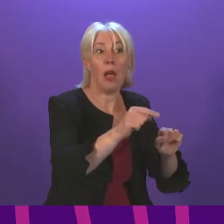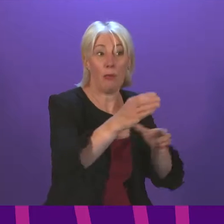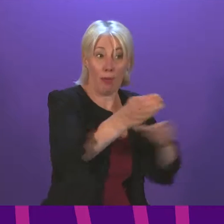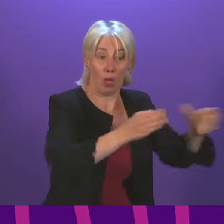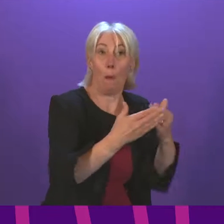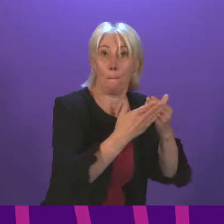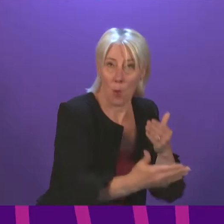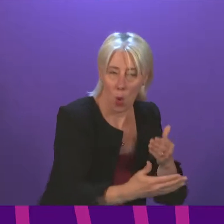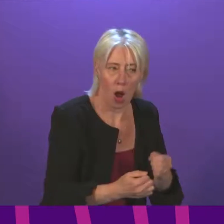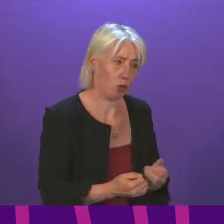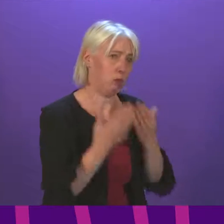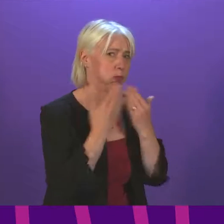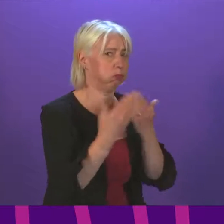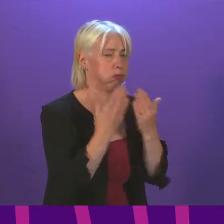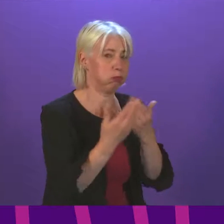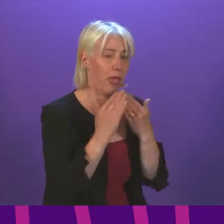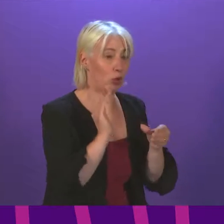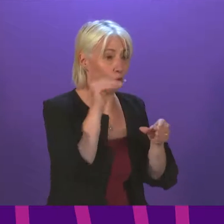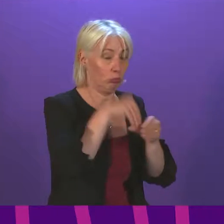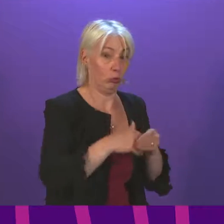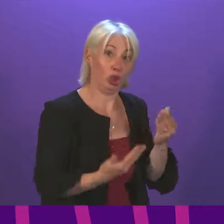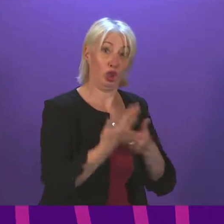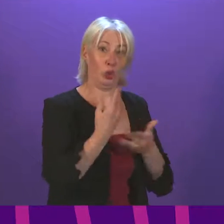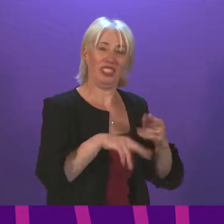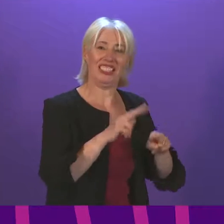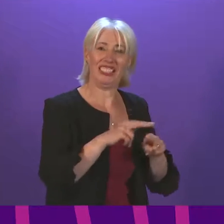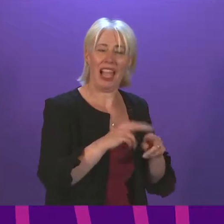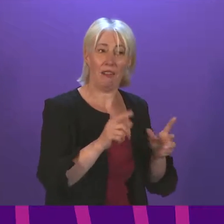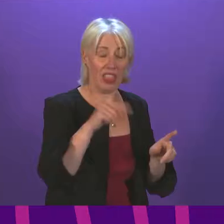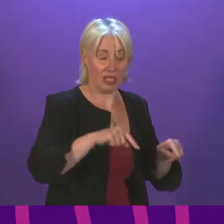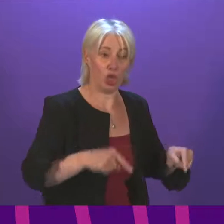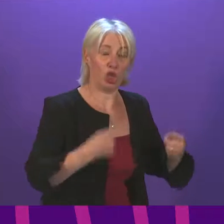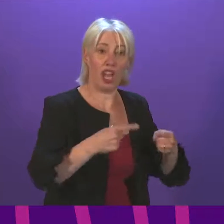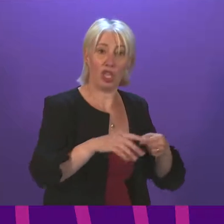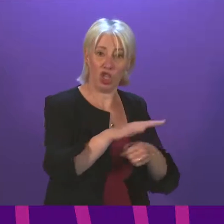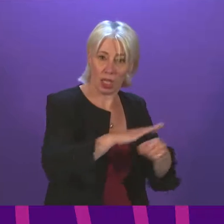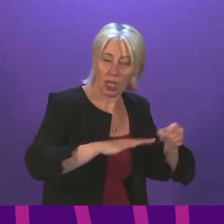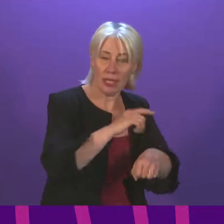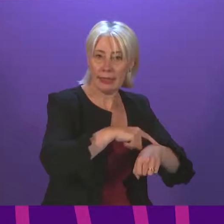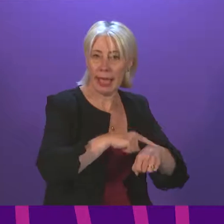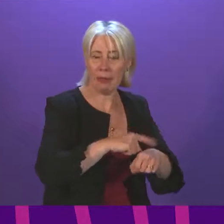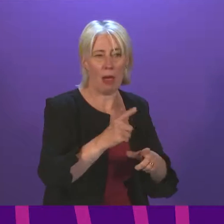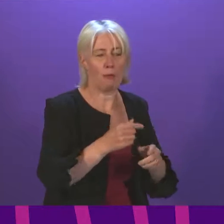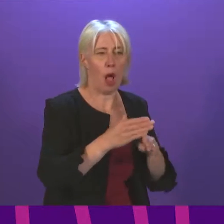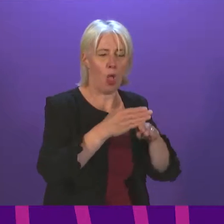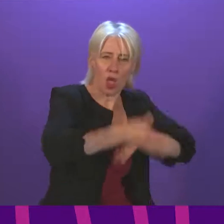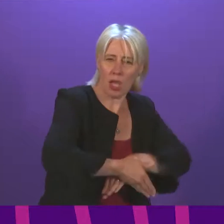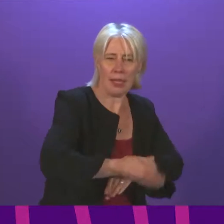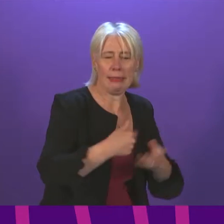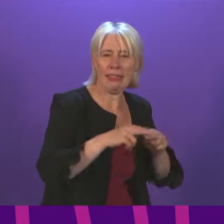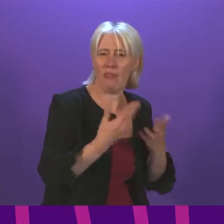to those who are joining to support our NHS during this challenging period, as well as the wider workforce have shown extraordinary commitment during the pandemic.